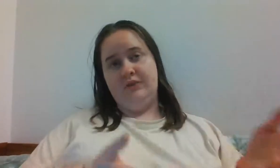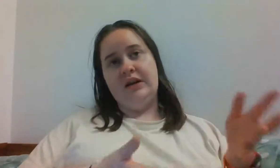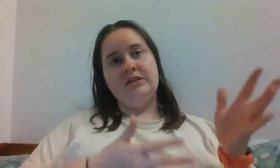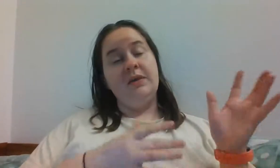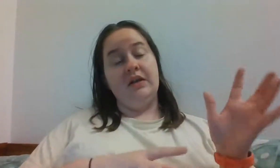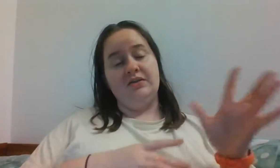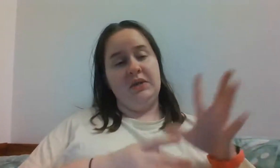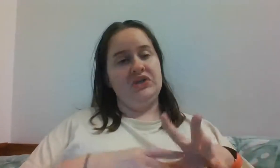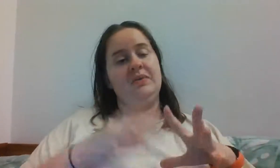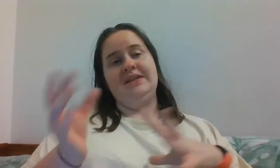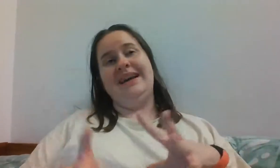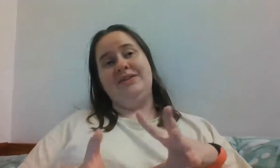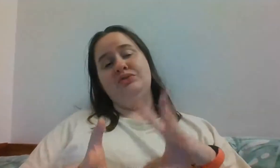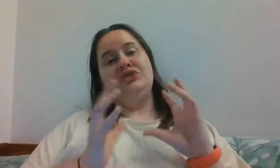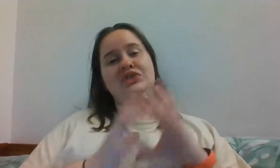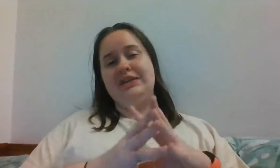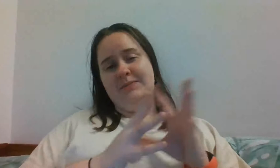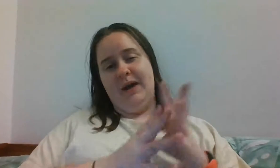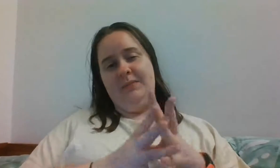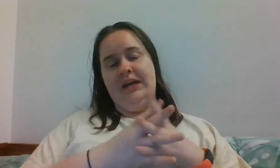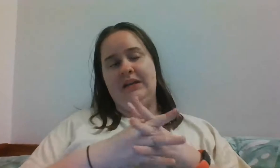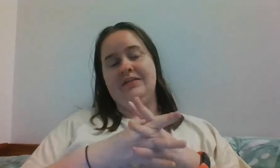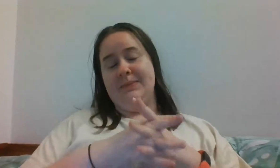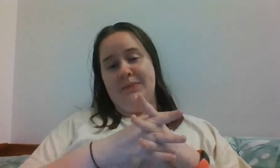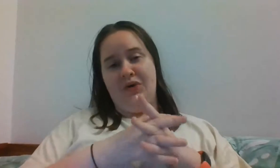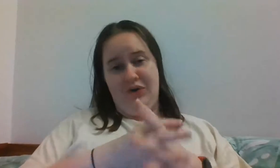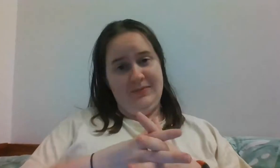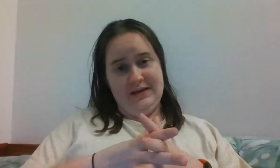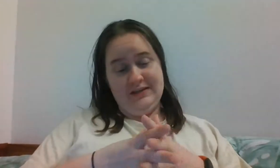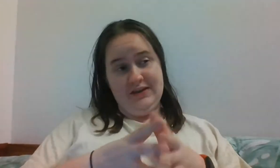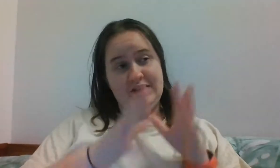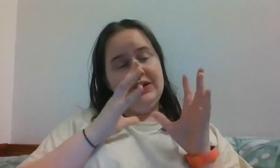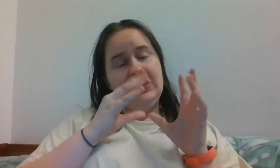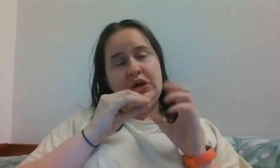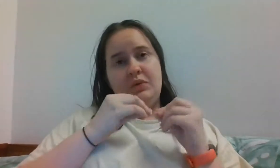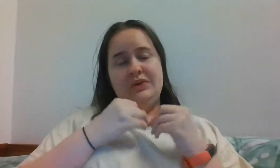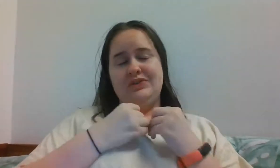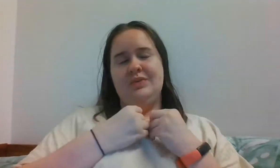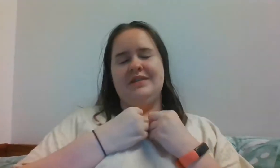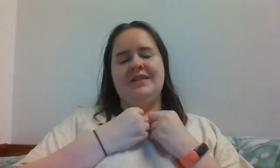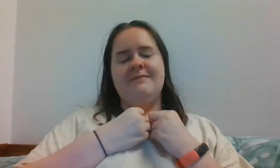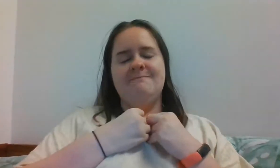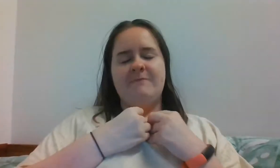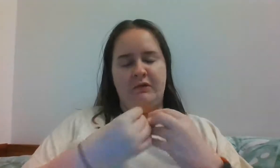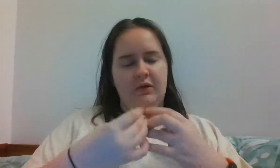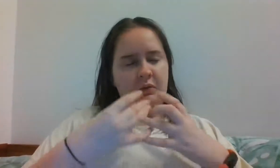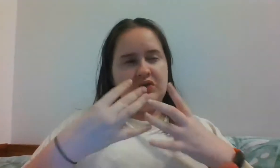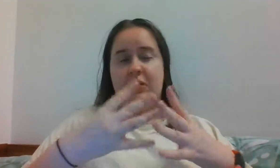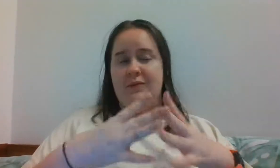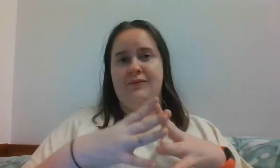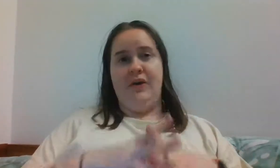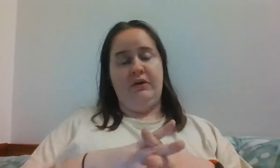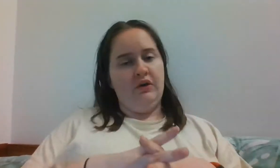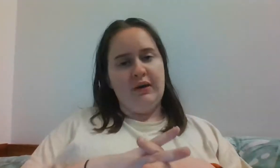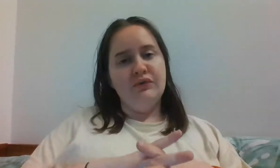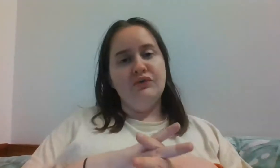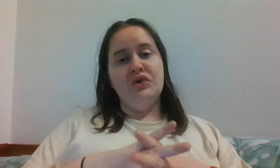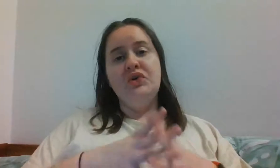friend because when she went out she did buy me some cough medicine which was which I was very grateful for